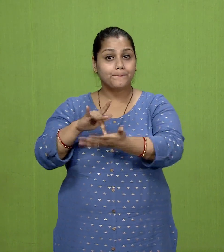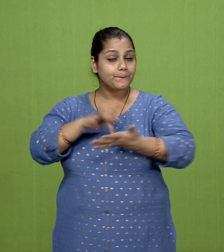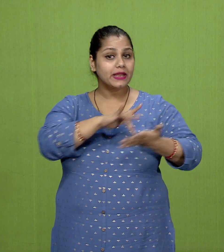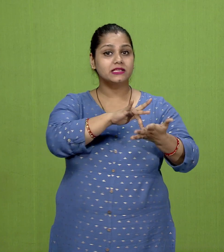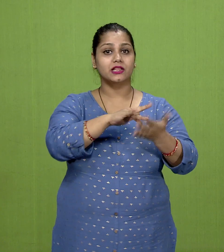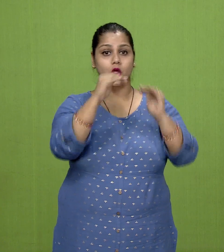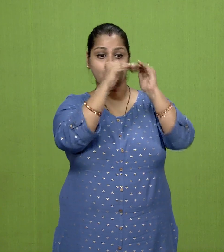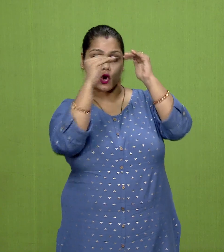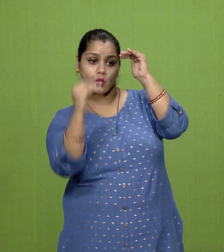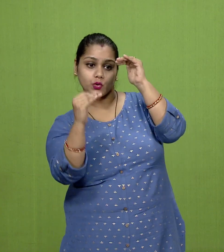than the Jaina teacher.